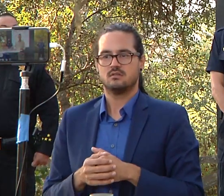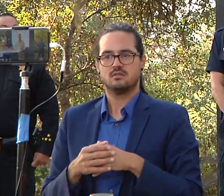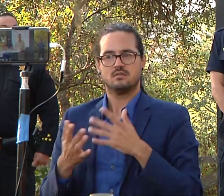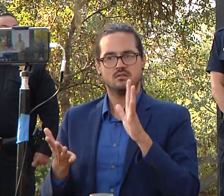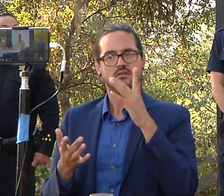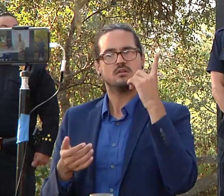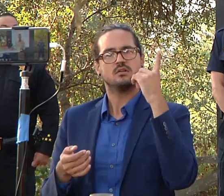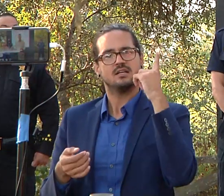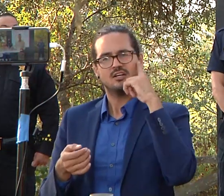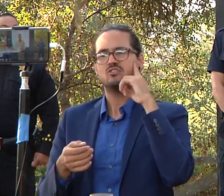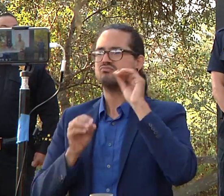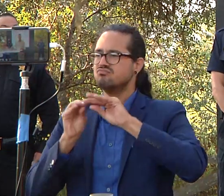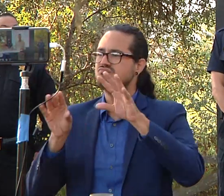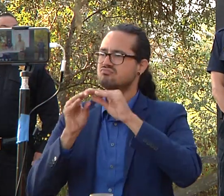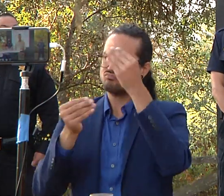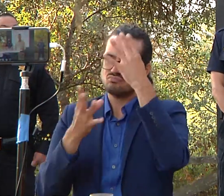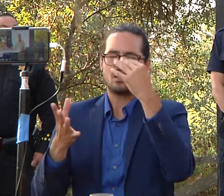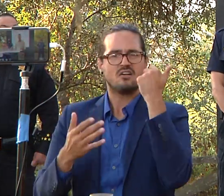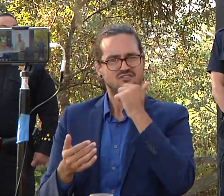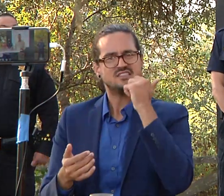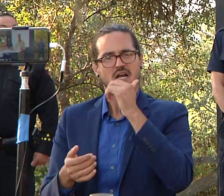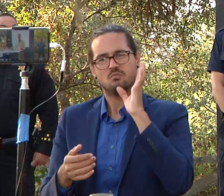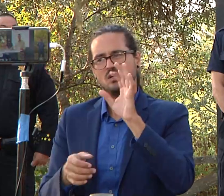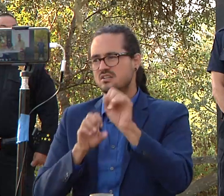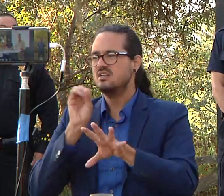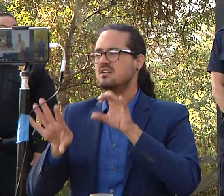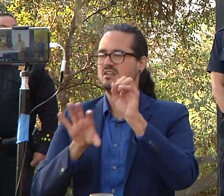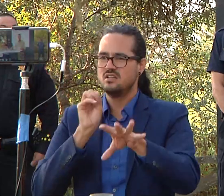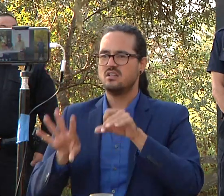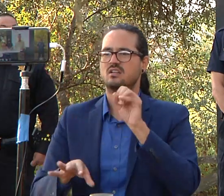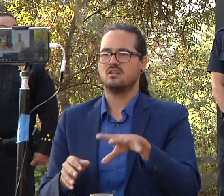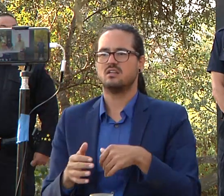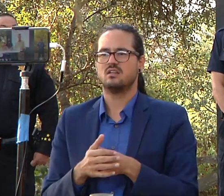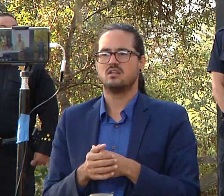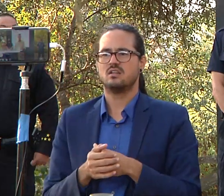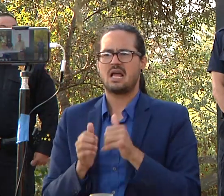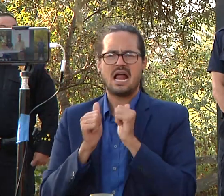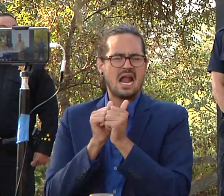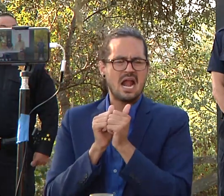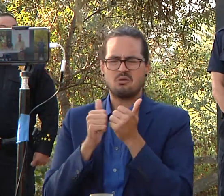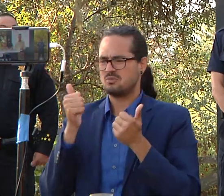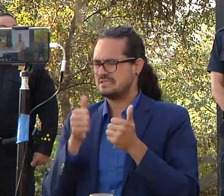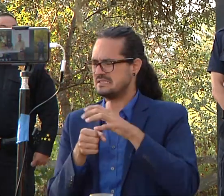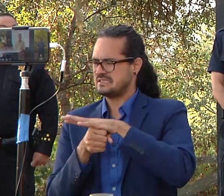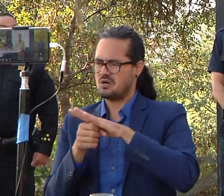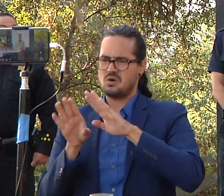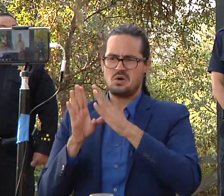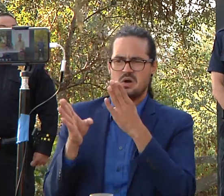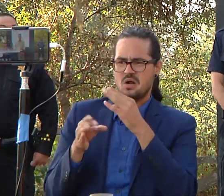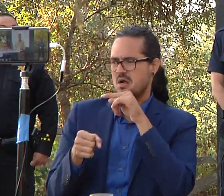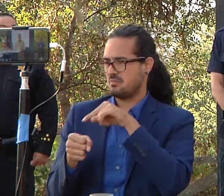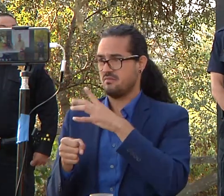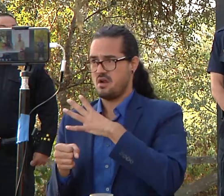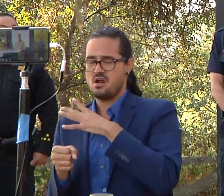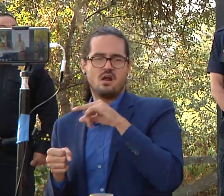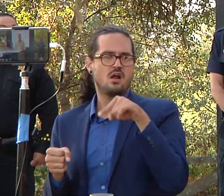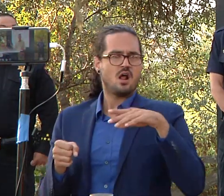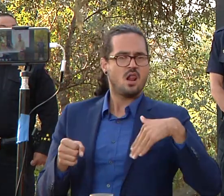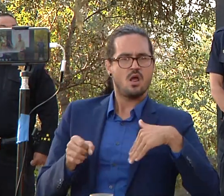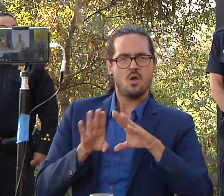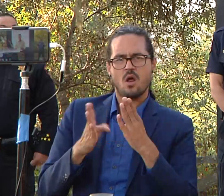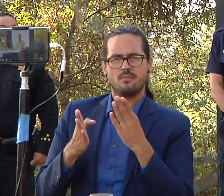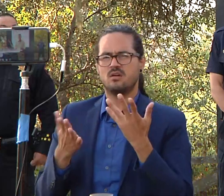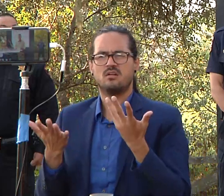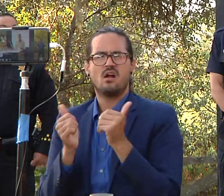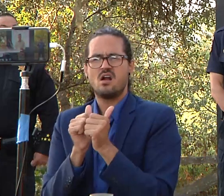terms of how do i know and so what areas are repopulated and which ones aren't i would say